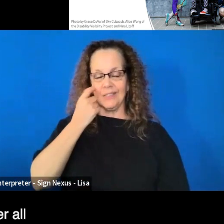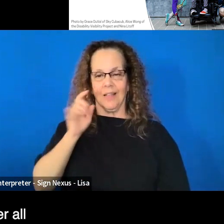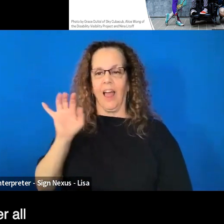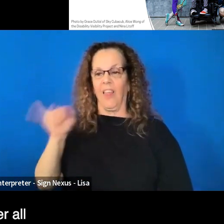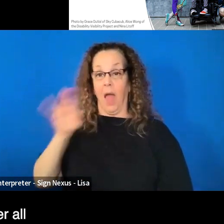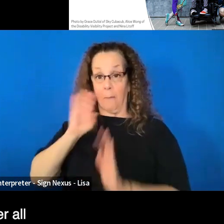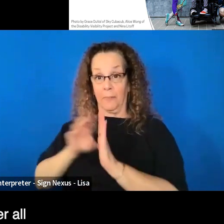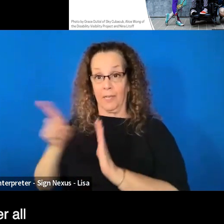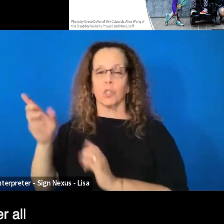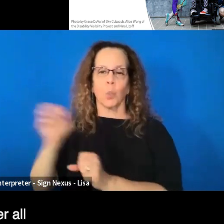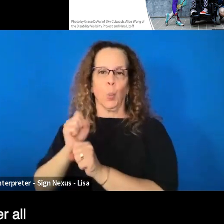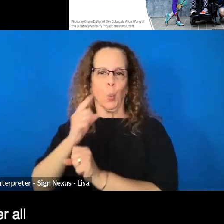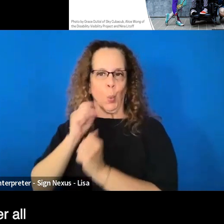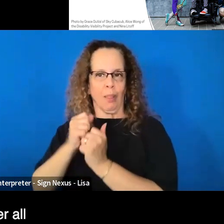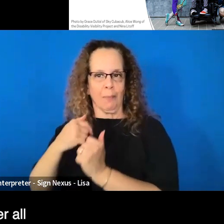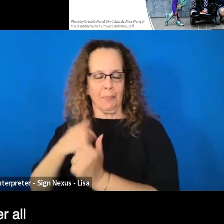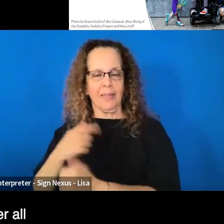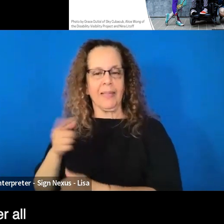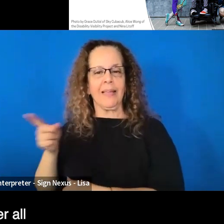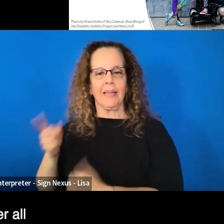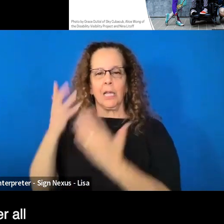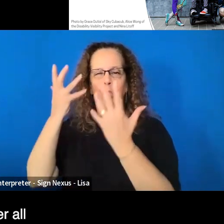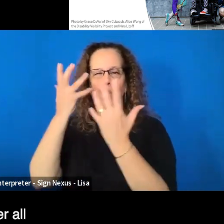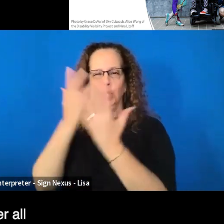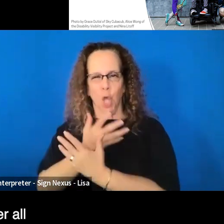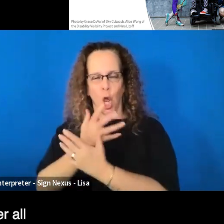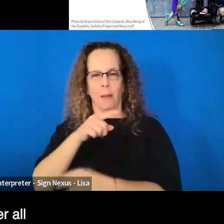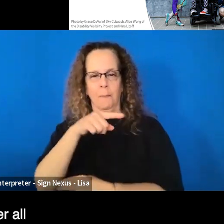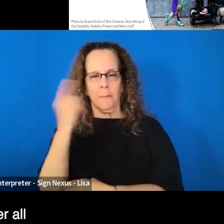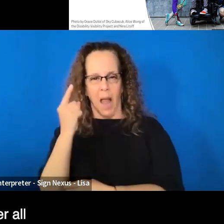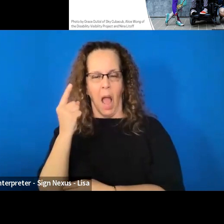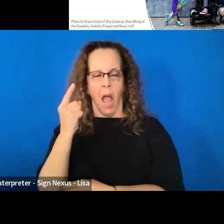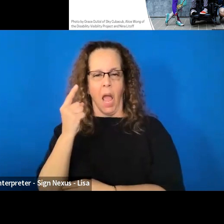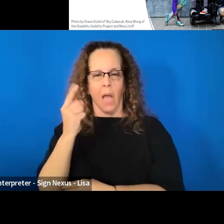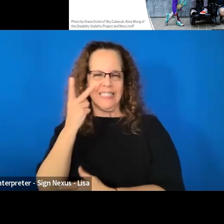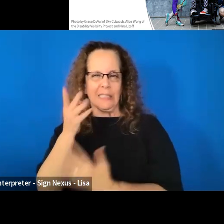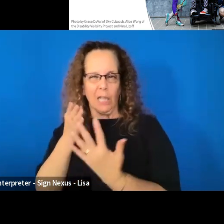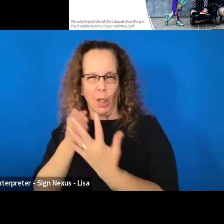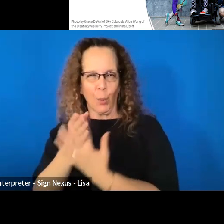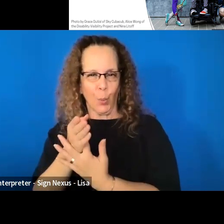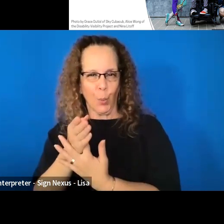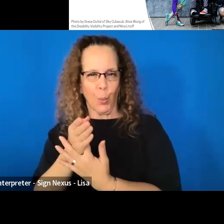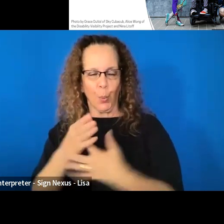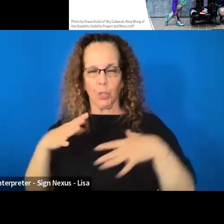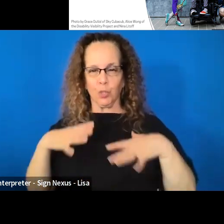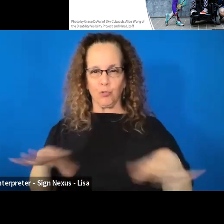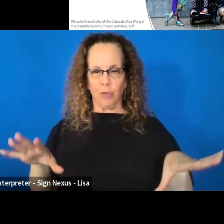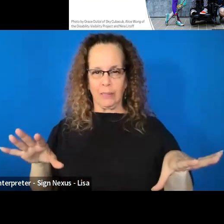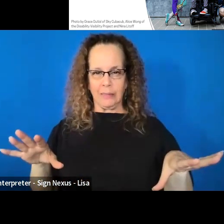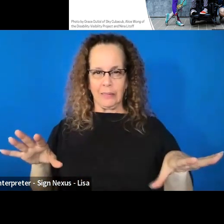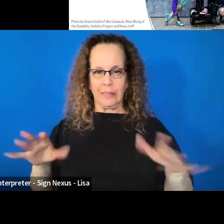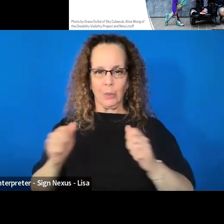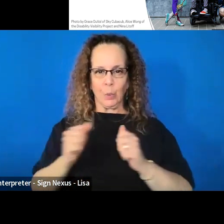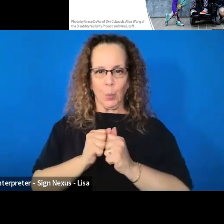wearing a darker, all black, sheer chevron dress with a big